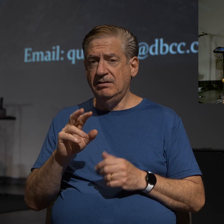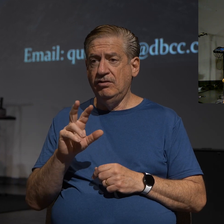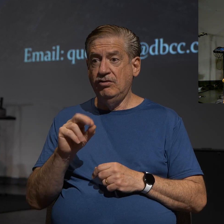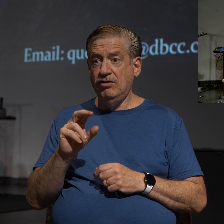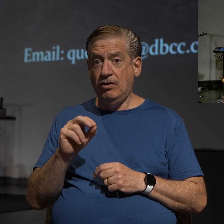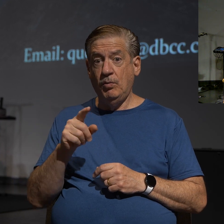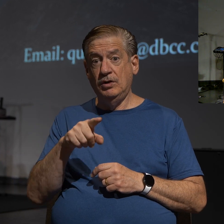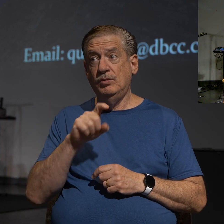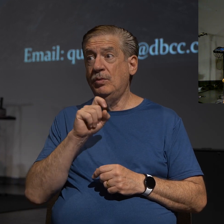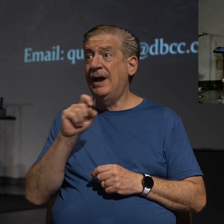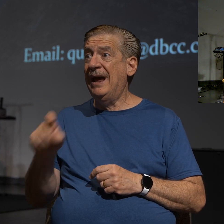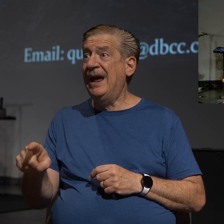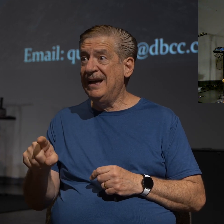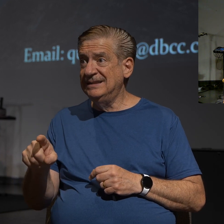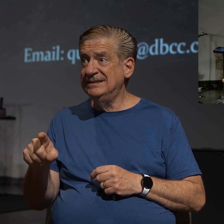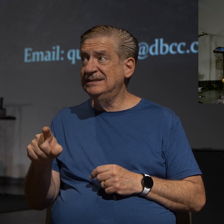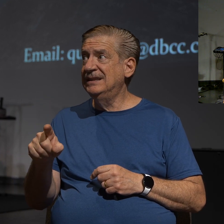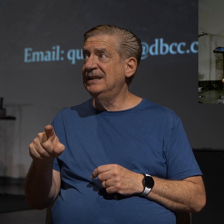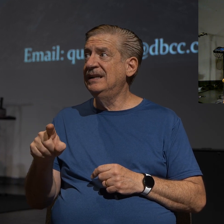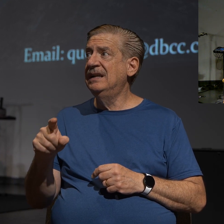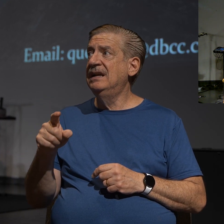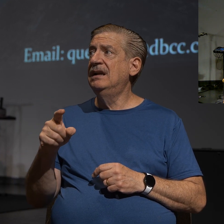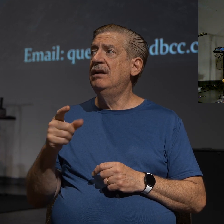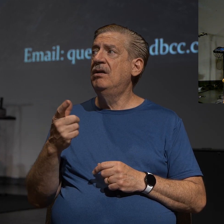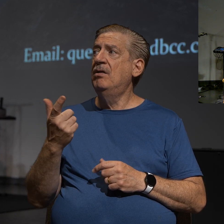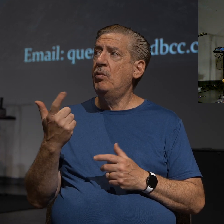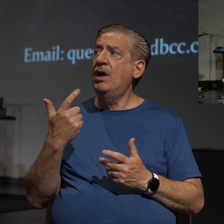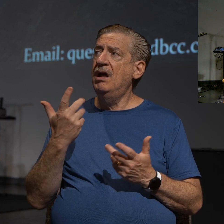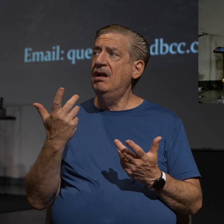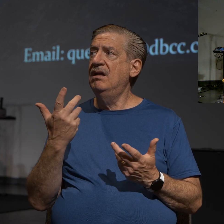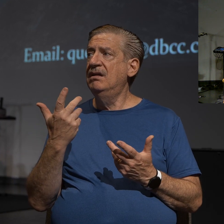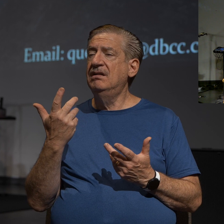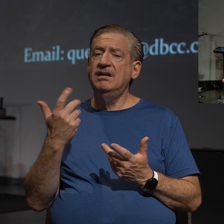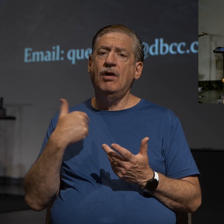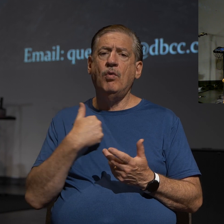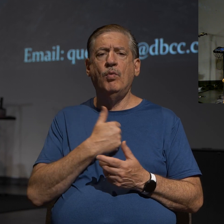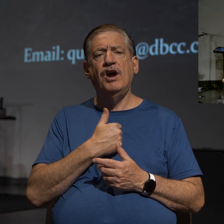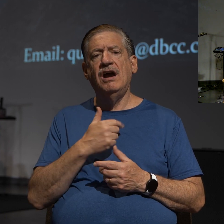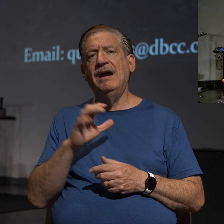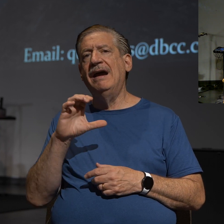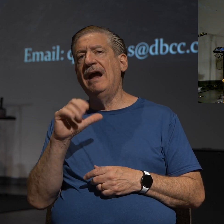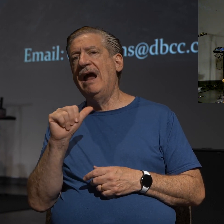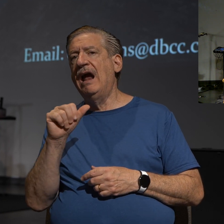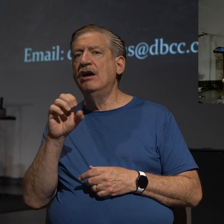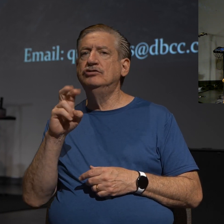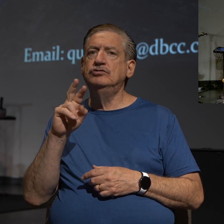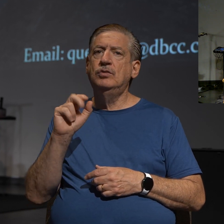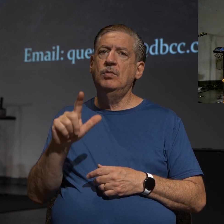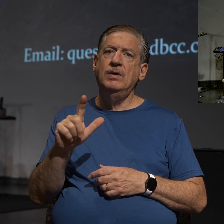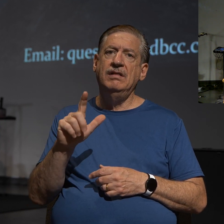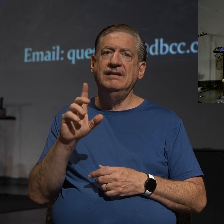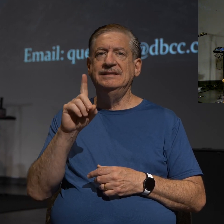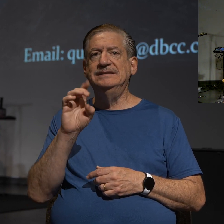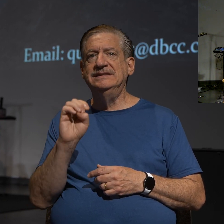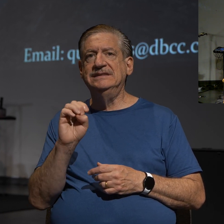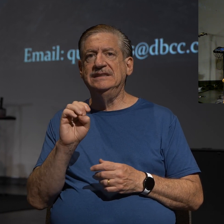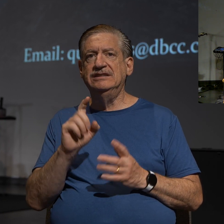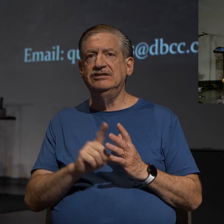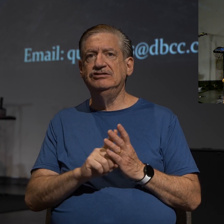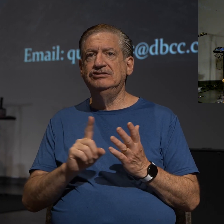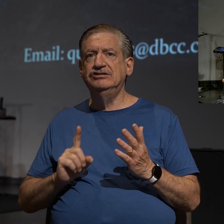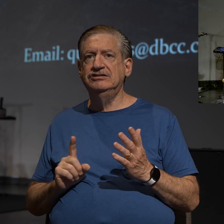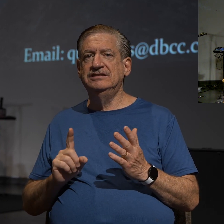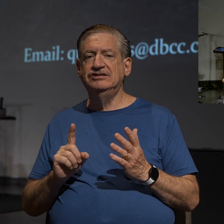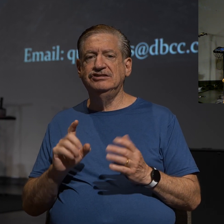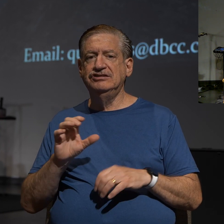When asked and probed further, they would say, well, we're what we call casually de-churched. Meaning